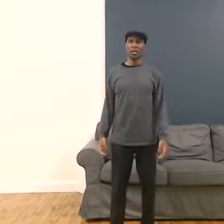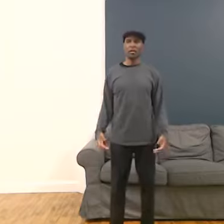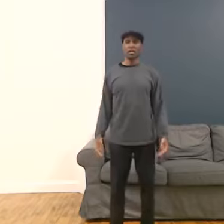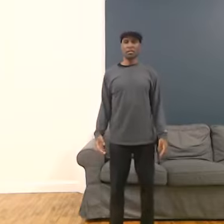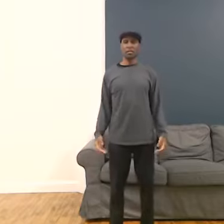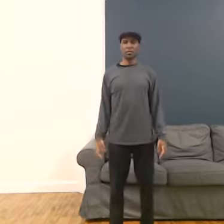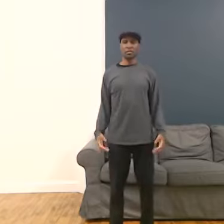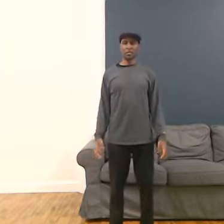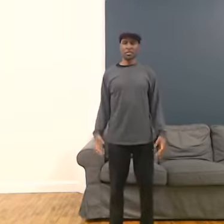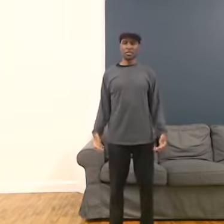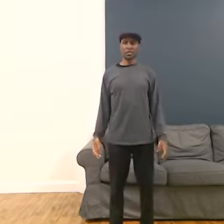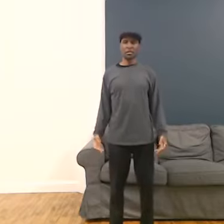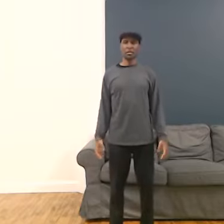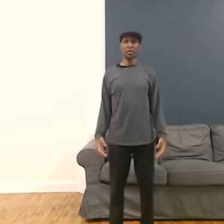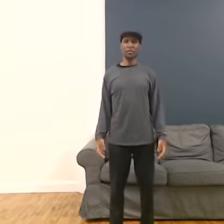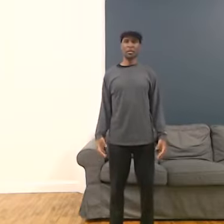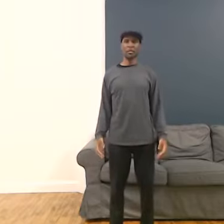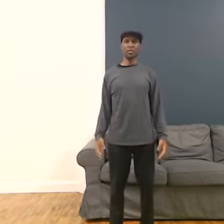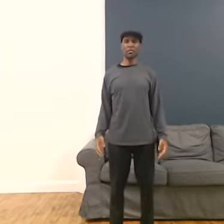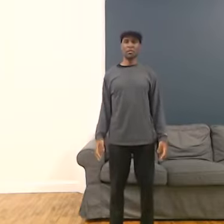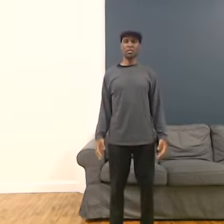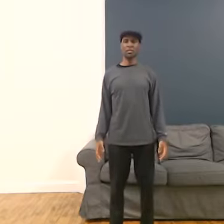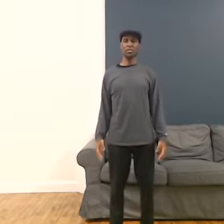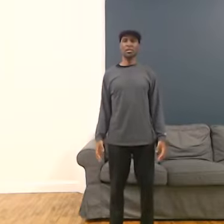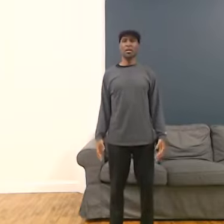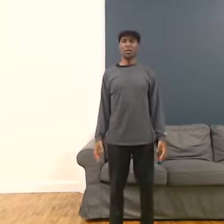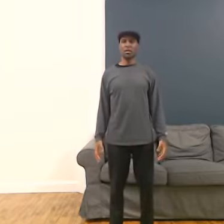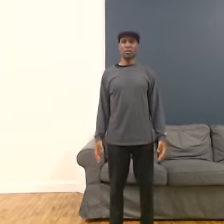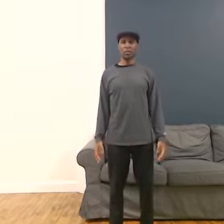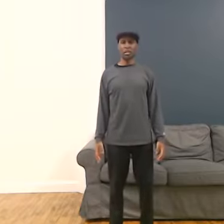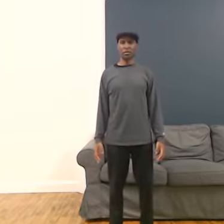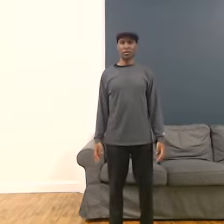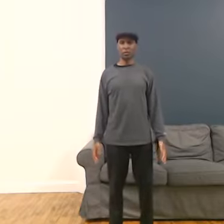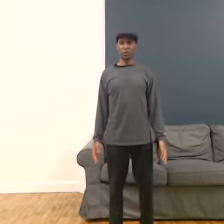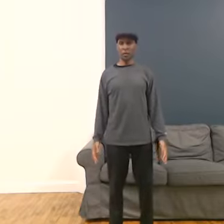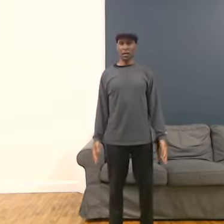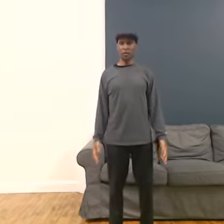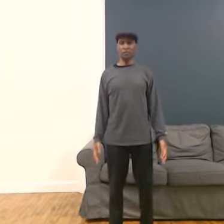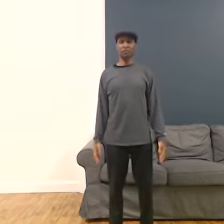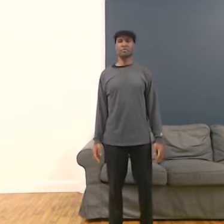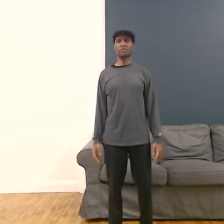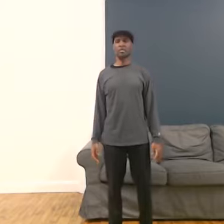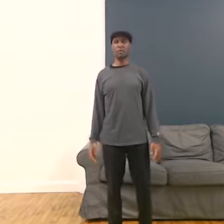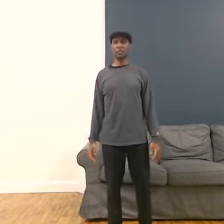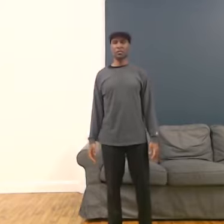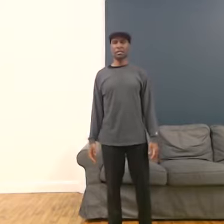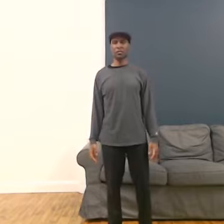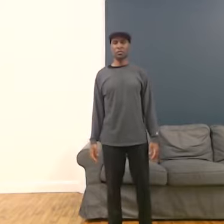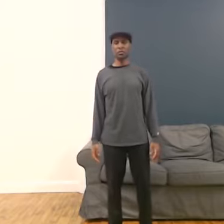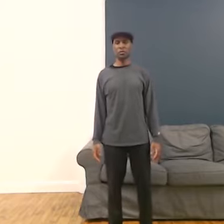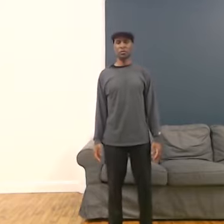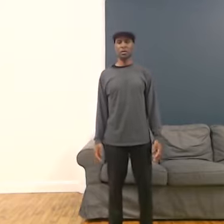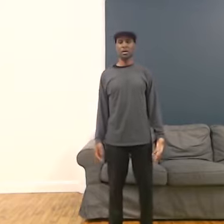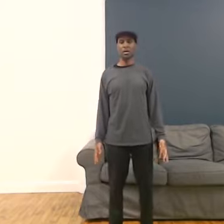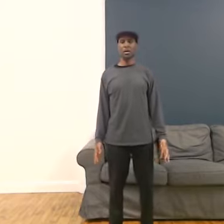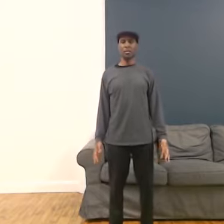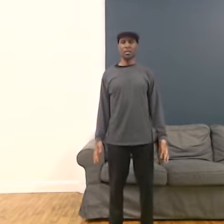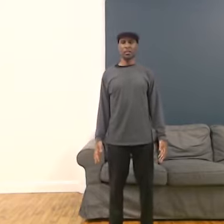Right now, stillness won't be too much. You can come to sway. It sort of allows you to be